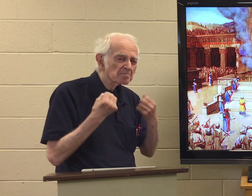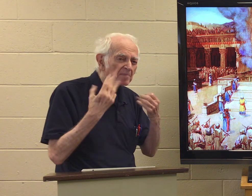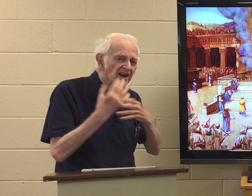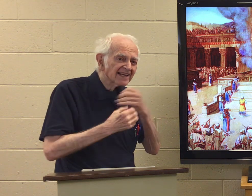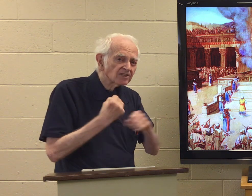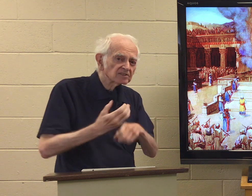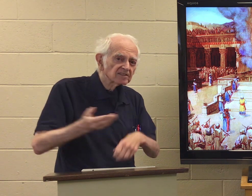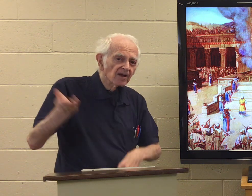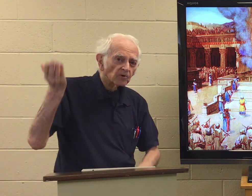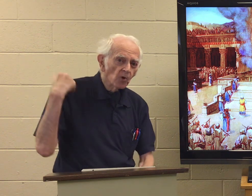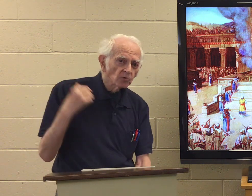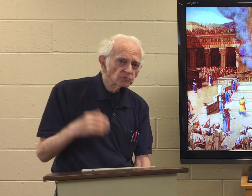many years ago.